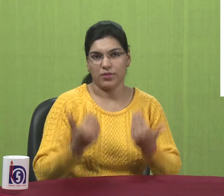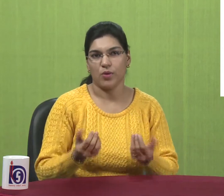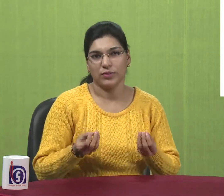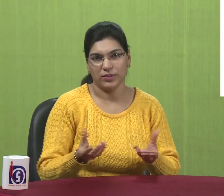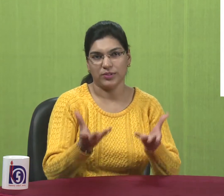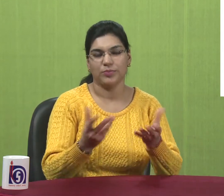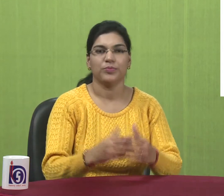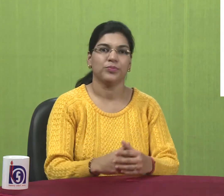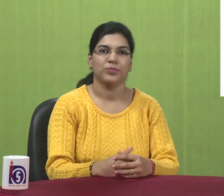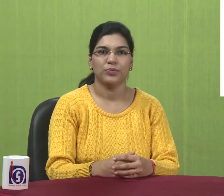So let's begin.